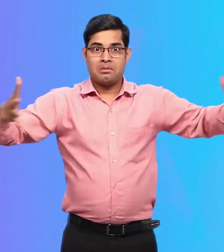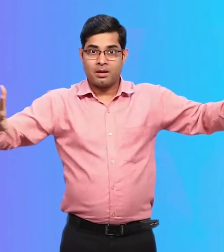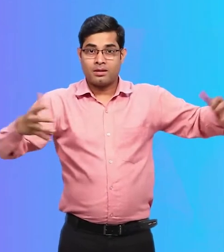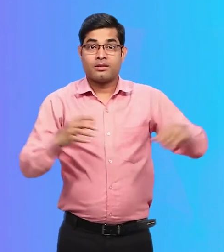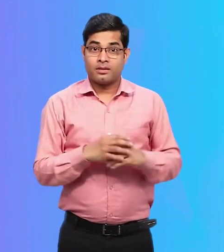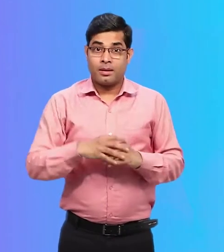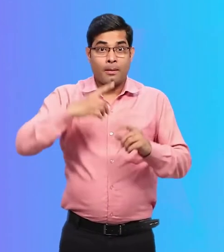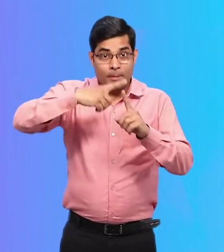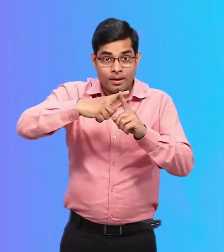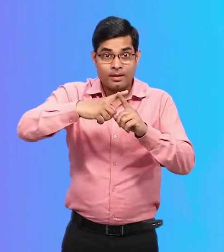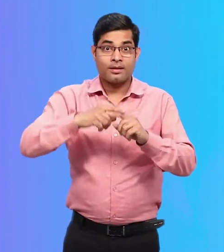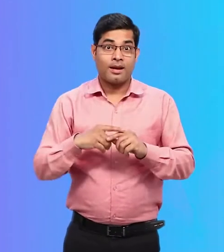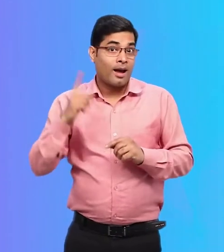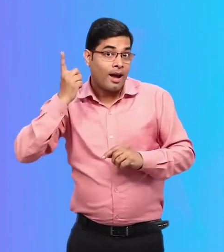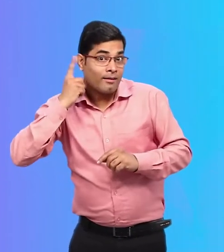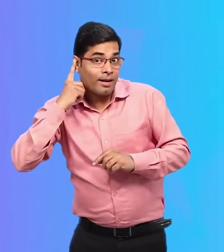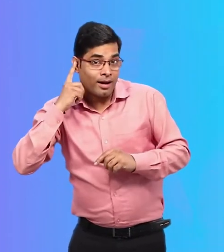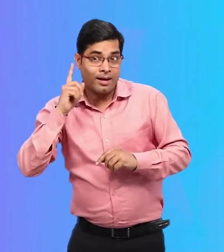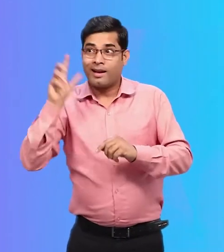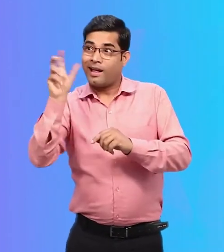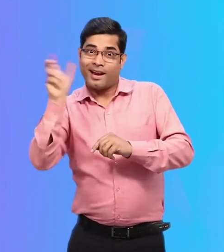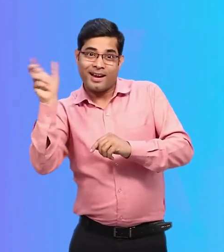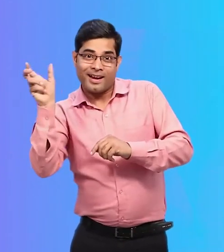with grab bars and alarm buttons.